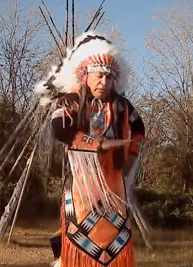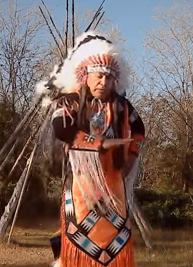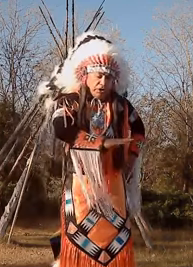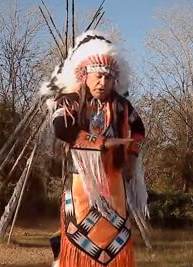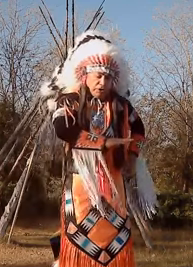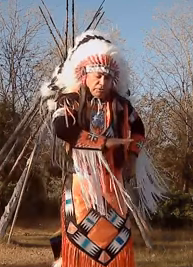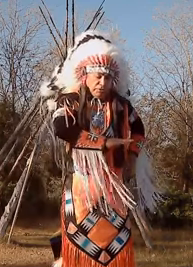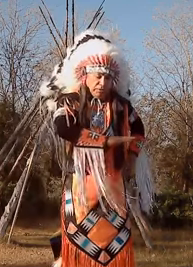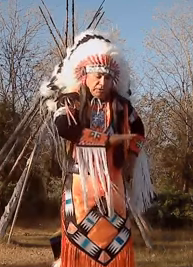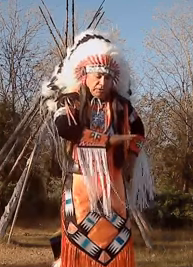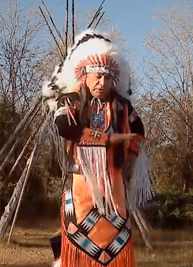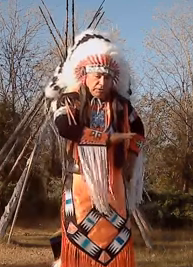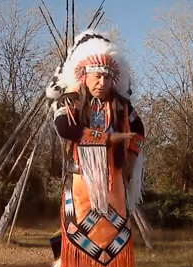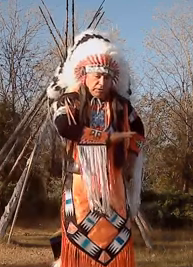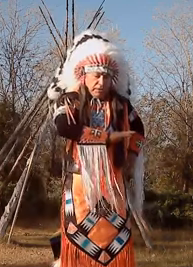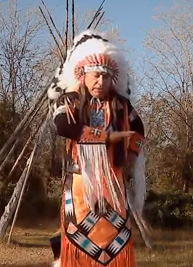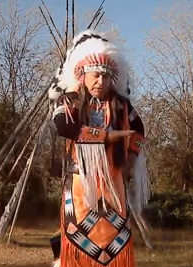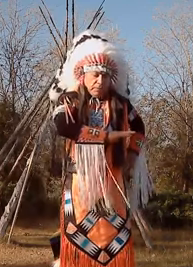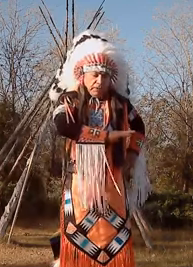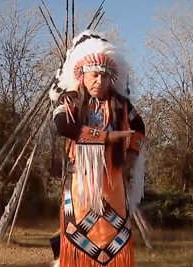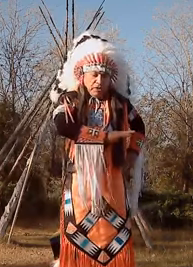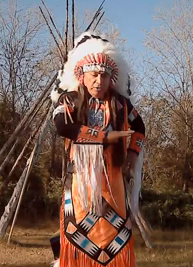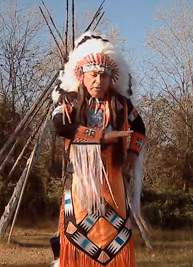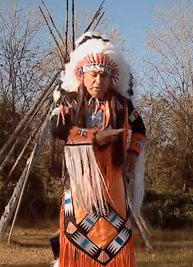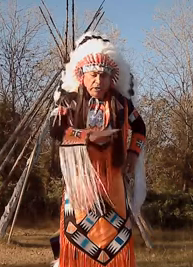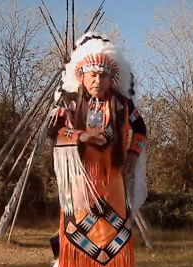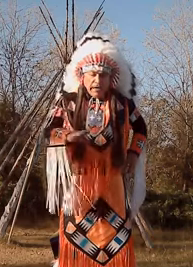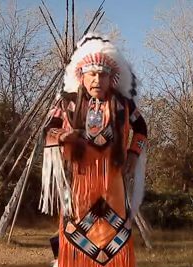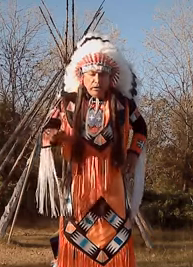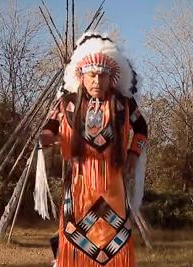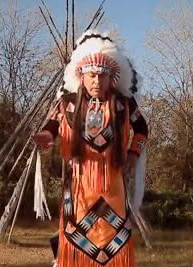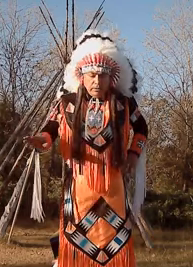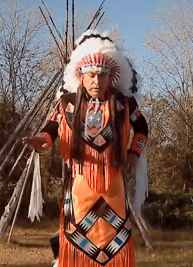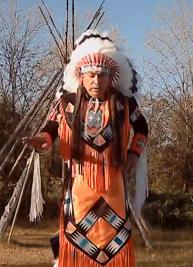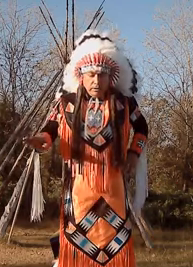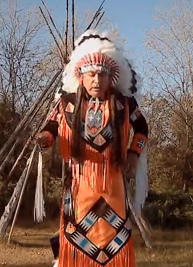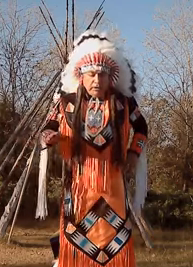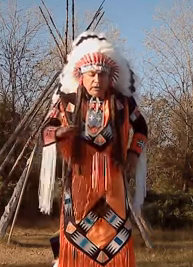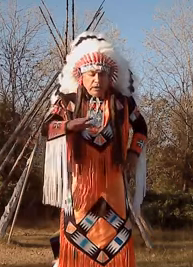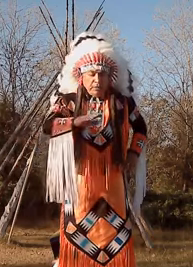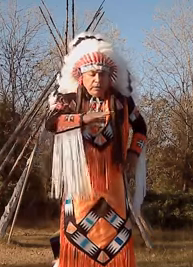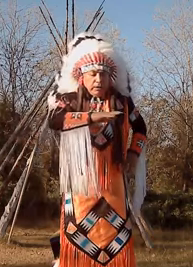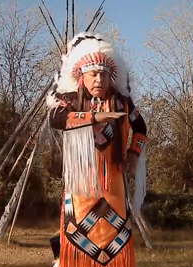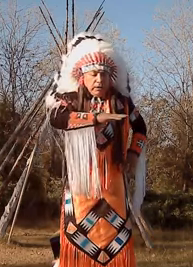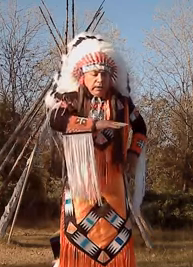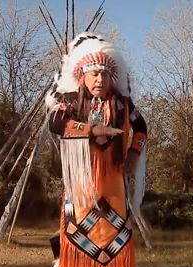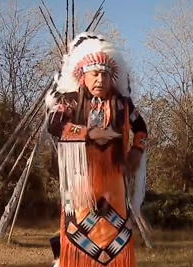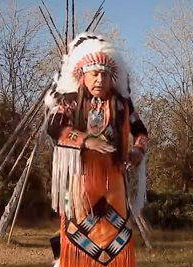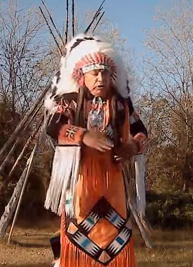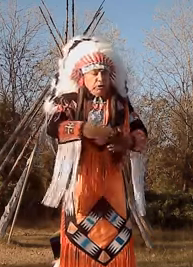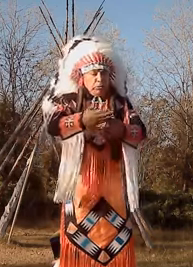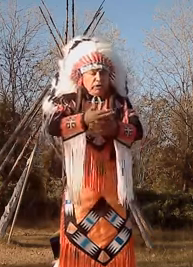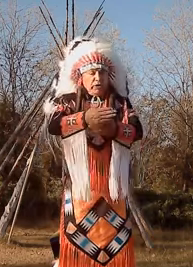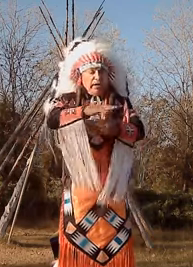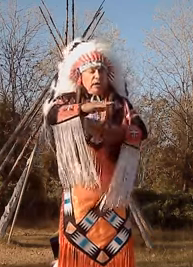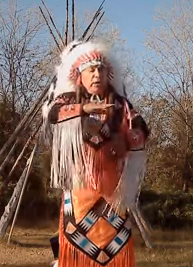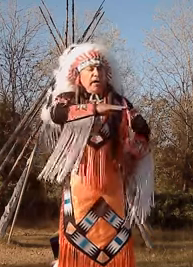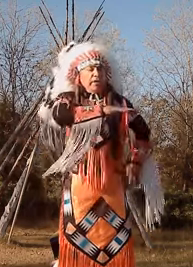good is from the stomach the bottom of the ribs out but the stomach uh it you bring your hand up higher